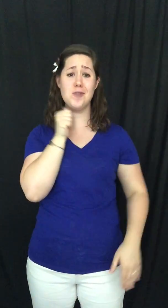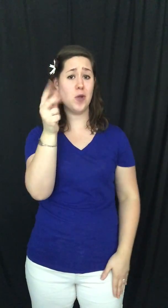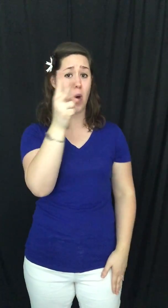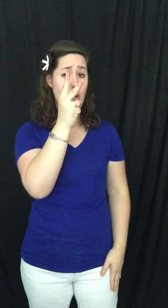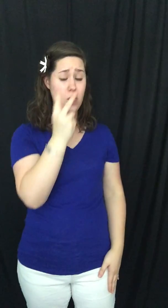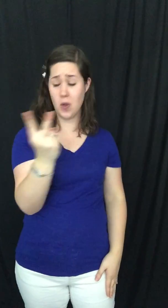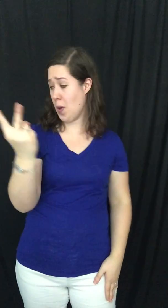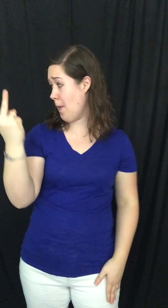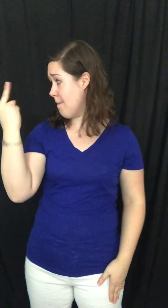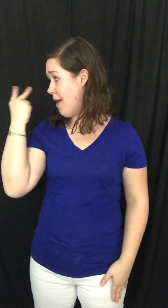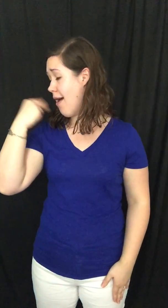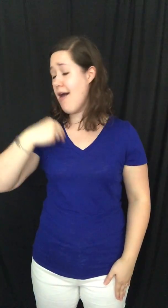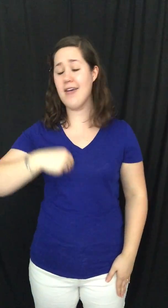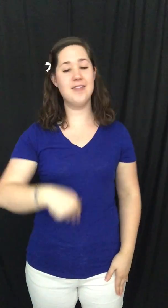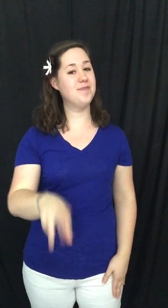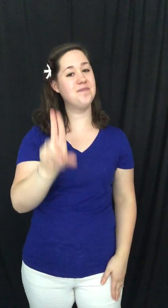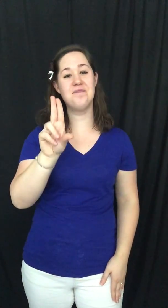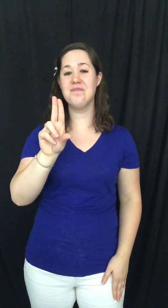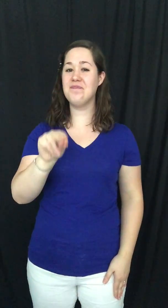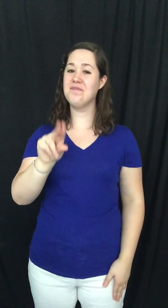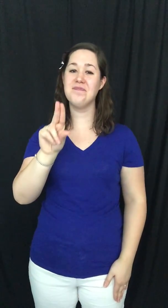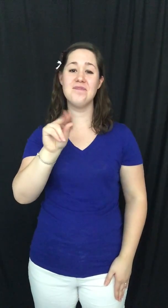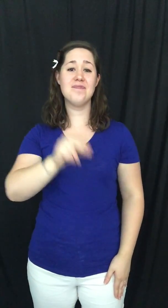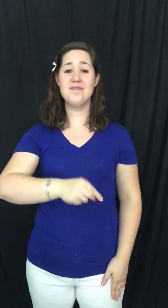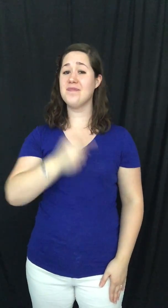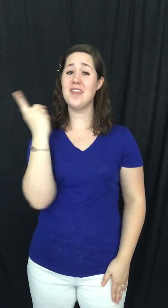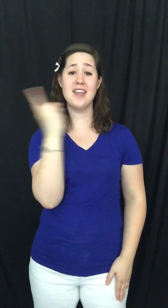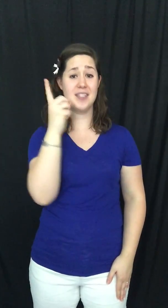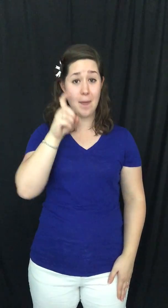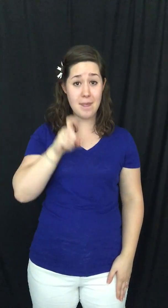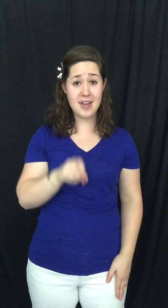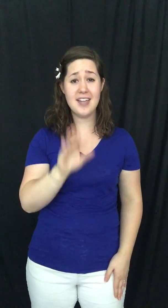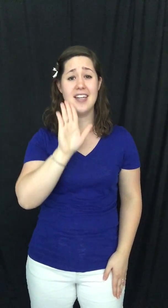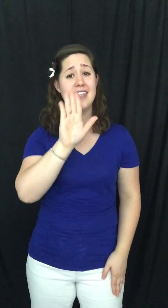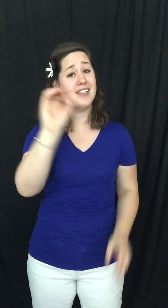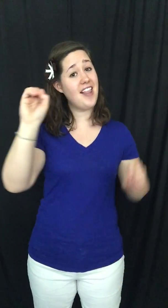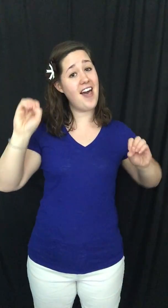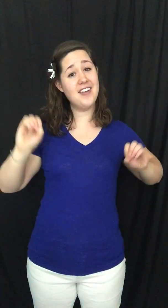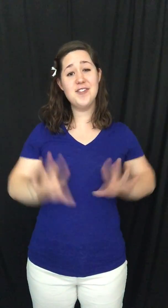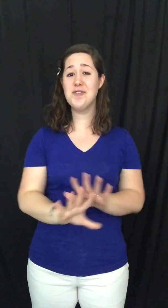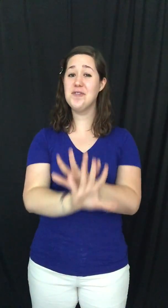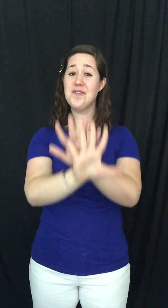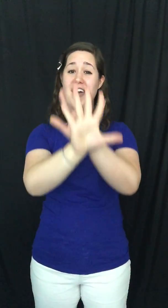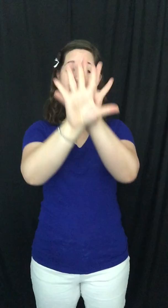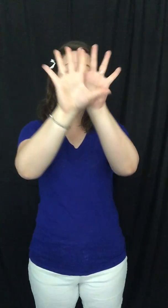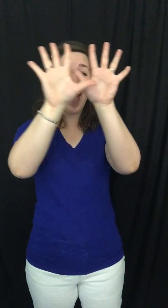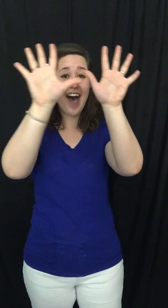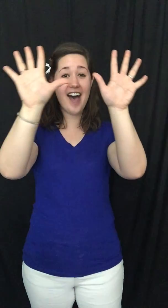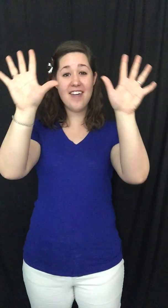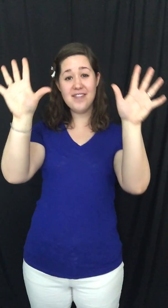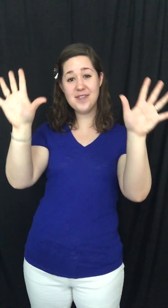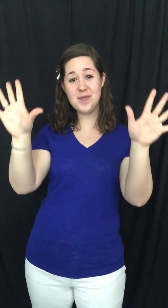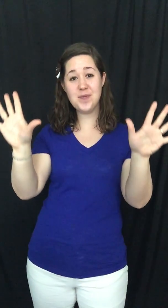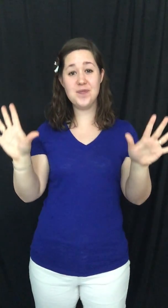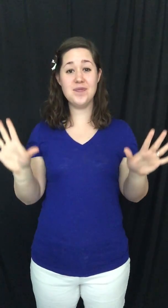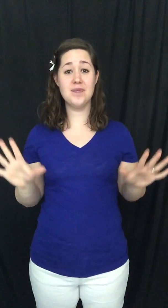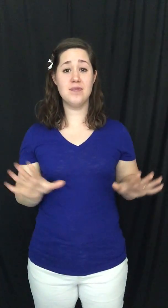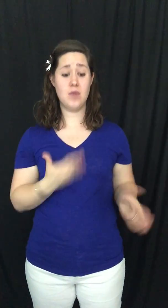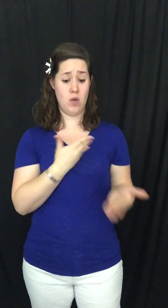just don't look back Somebody needs a lot to have Whatever